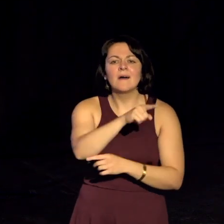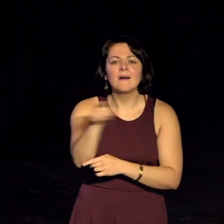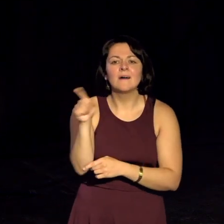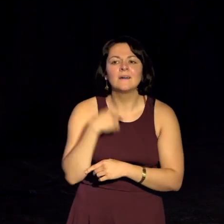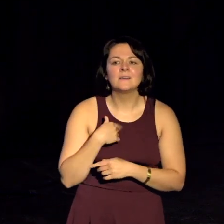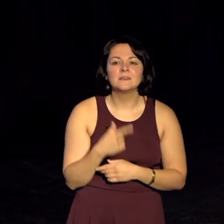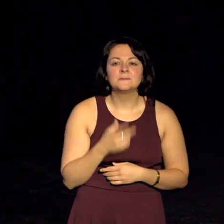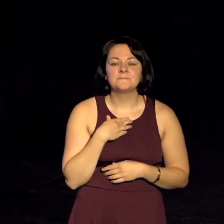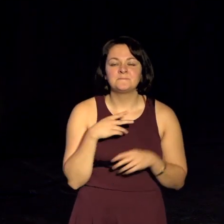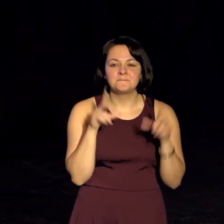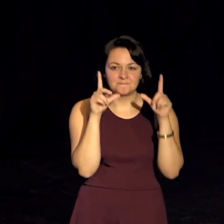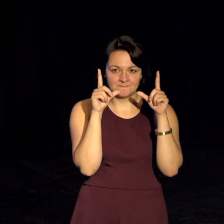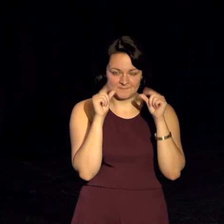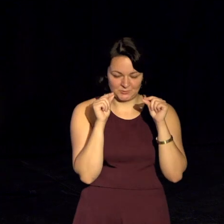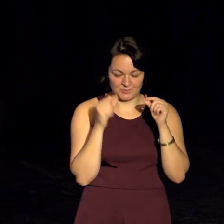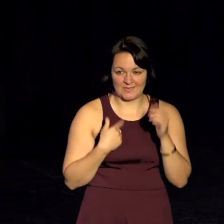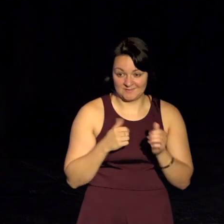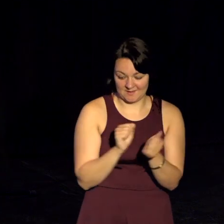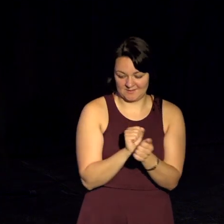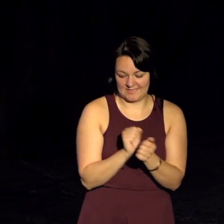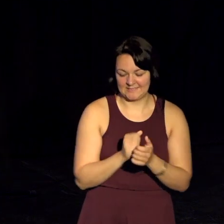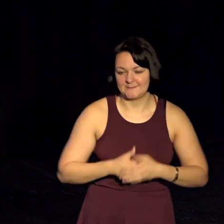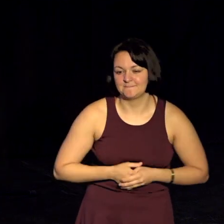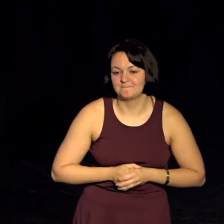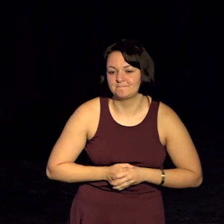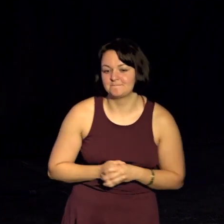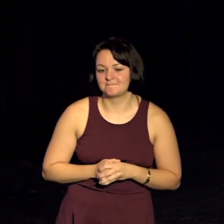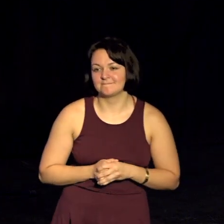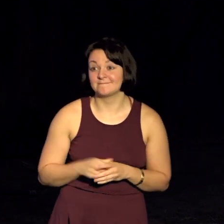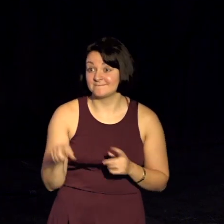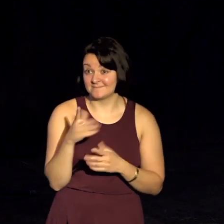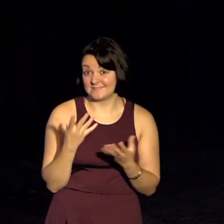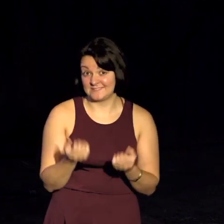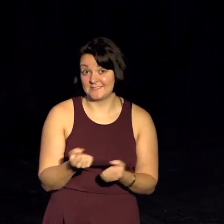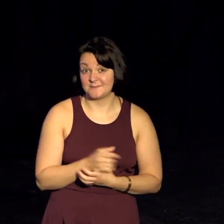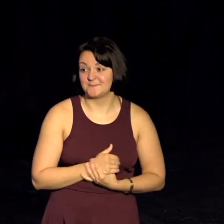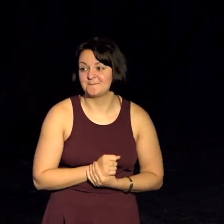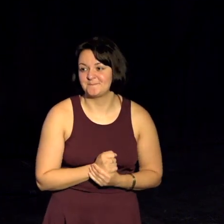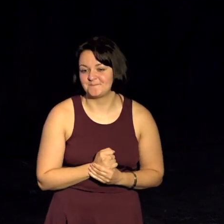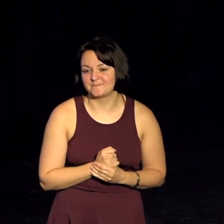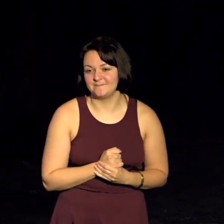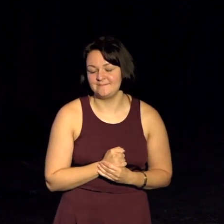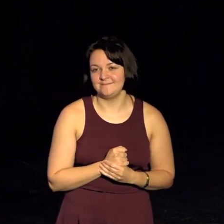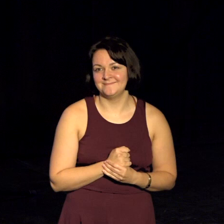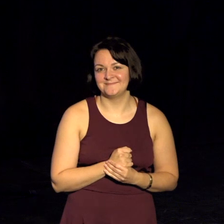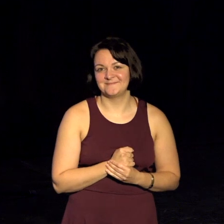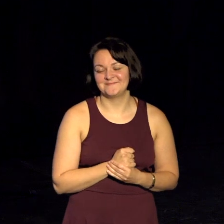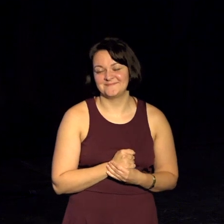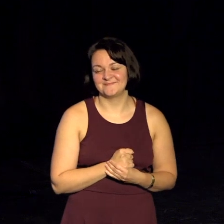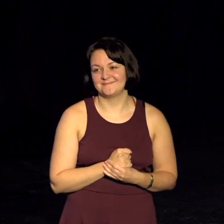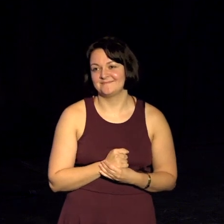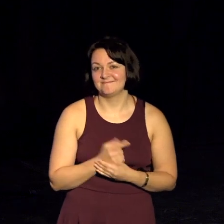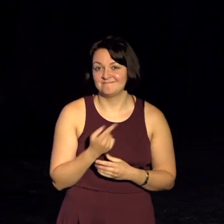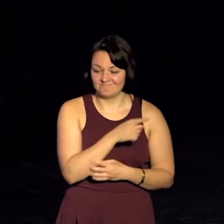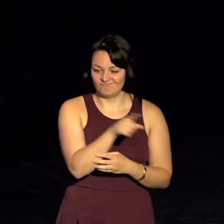test. I want you to close your eyes for a second. All right. I got everybody. Okay. Now, you're sitting